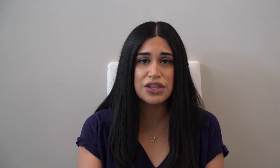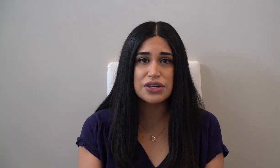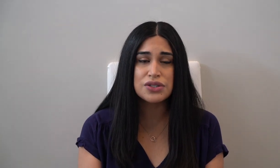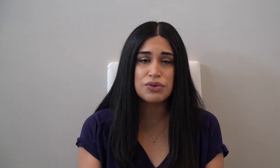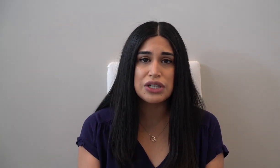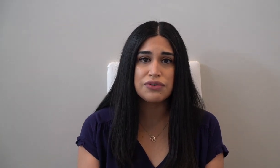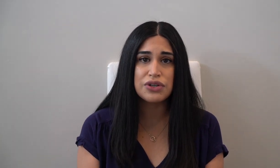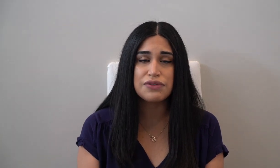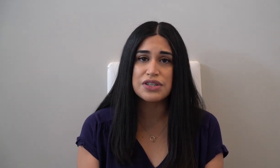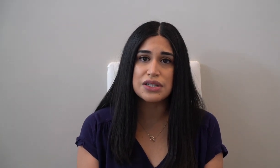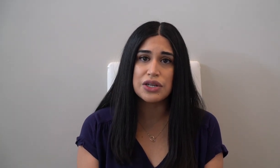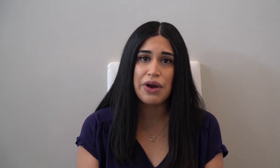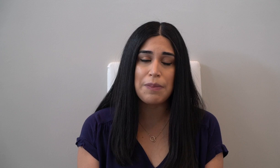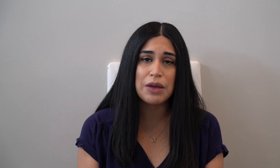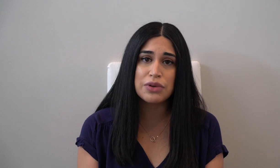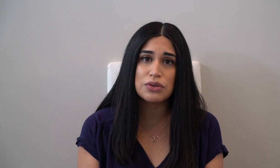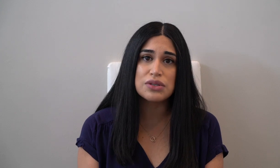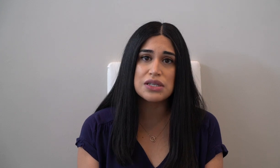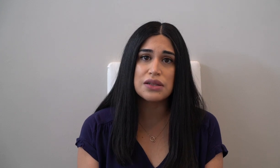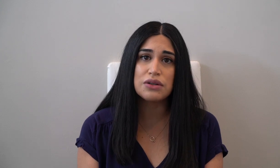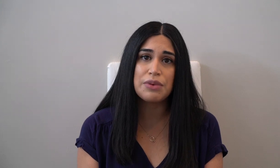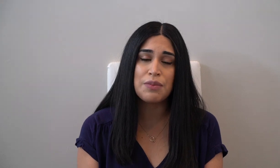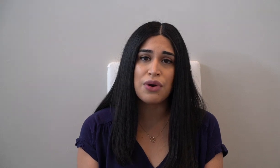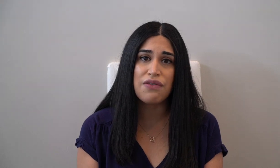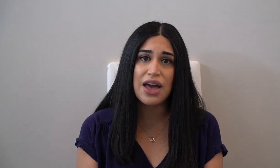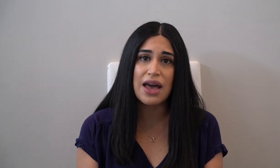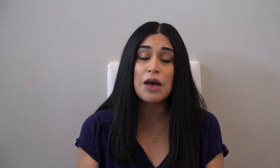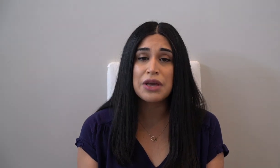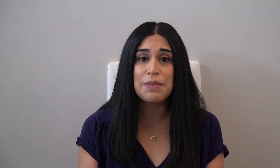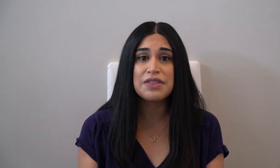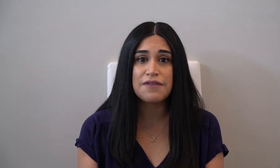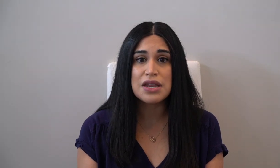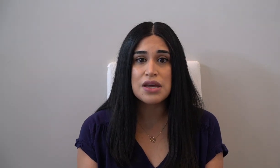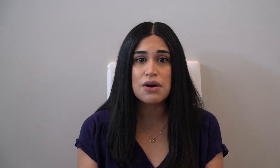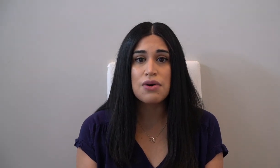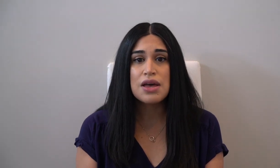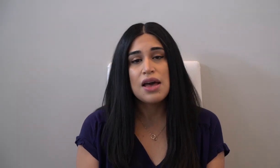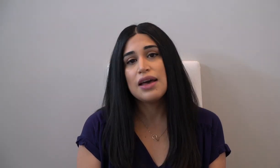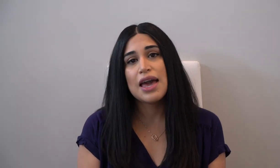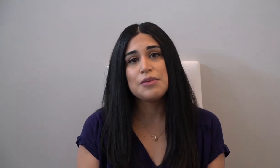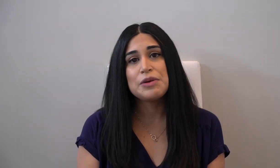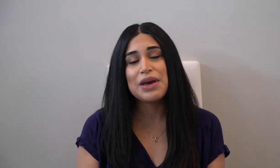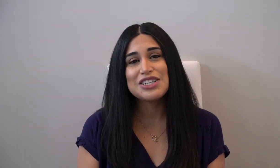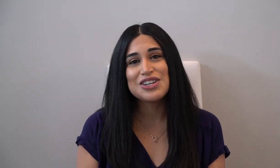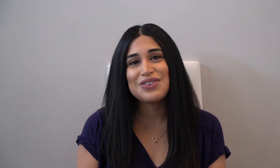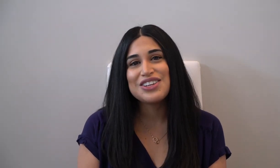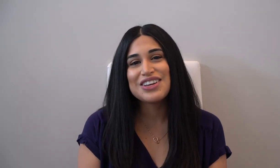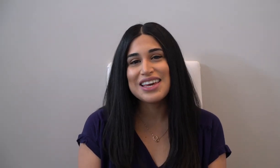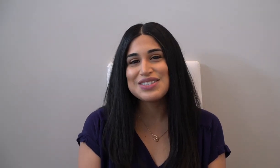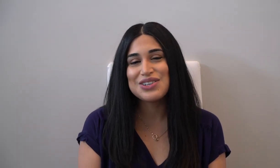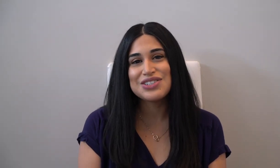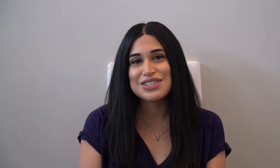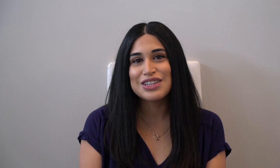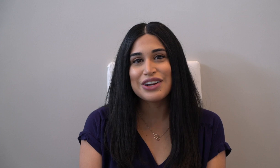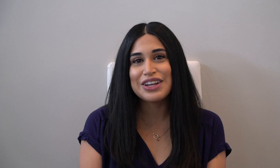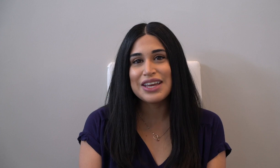there's no need for you to physically grab them. But you'll see a little bit more of that coming up in the video. Again, be patient with your kids. They're just learning.